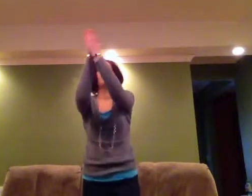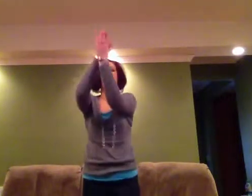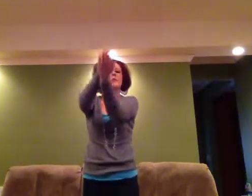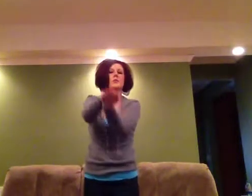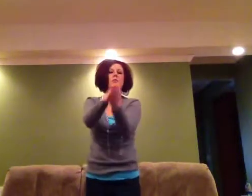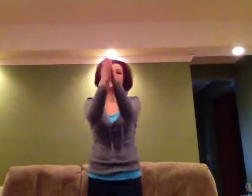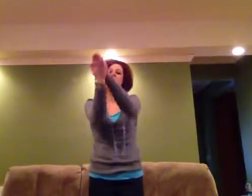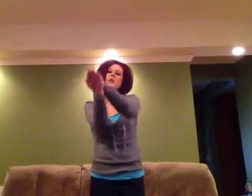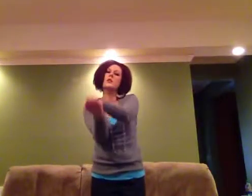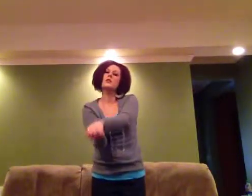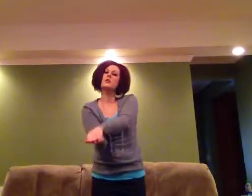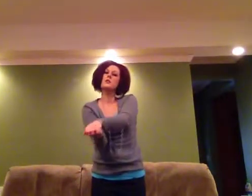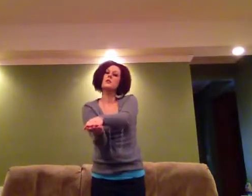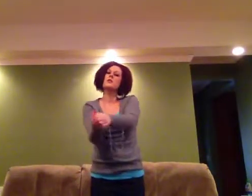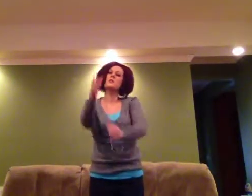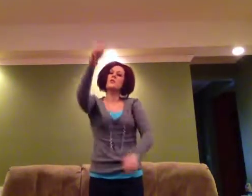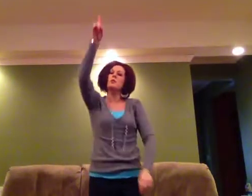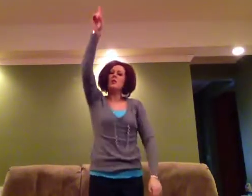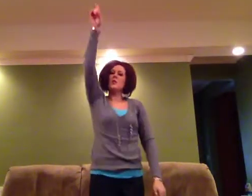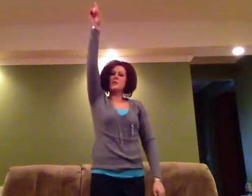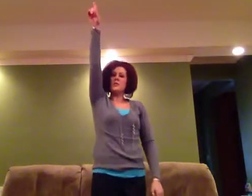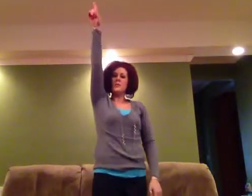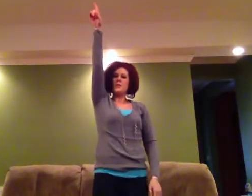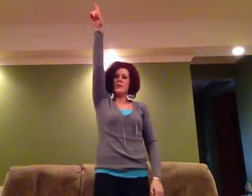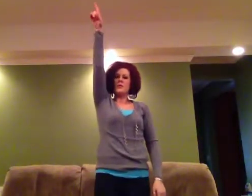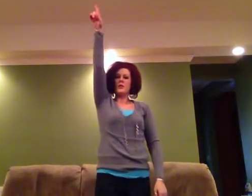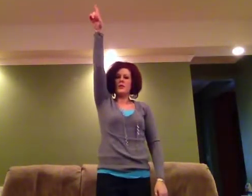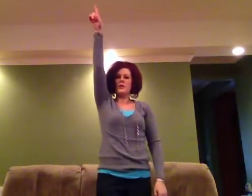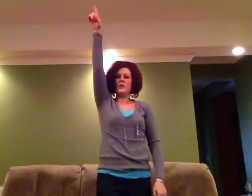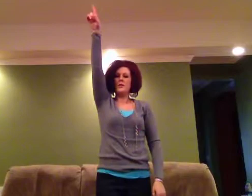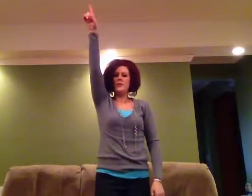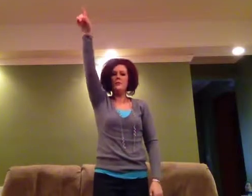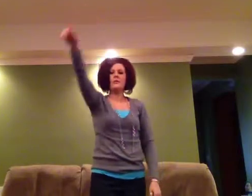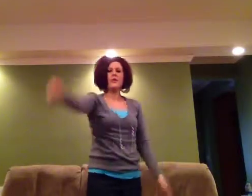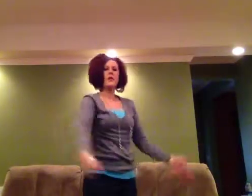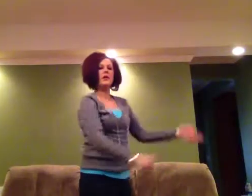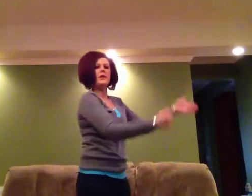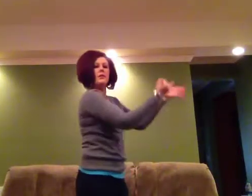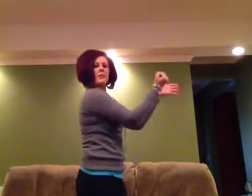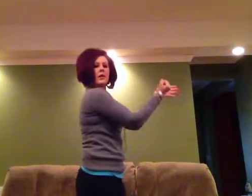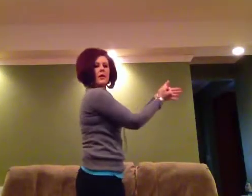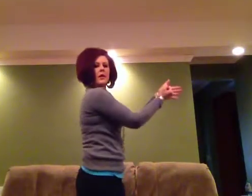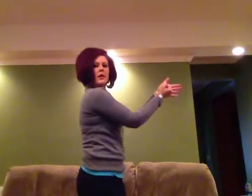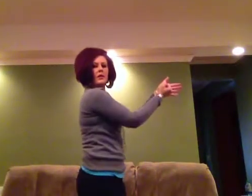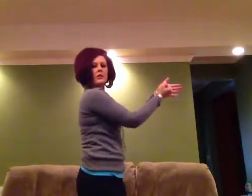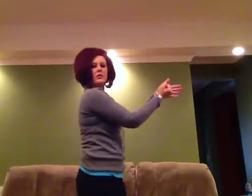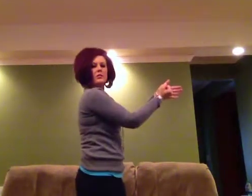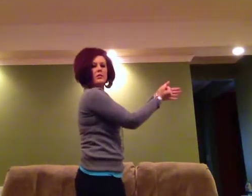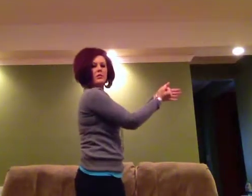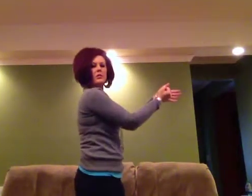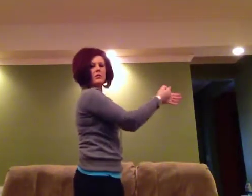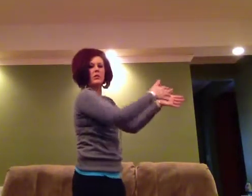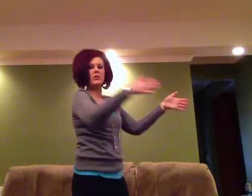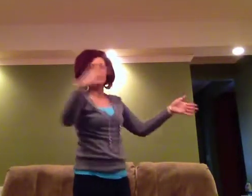that brought us peace was a common man. And by his wounds,